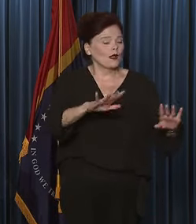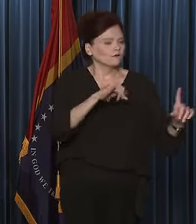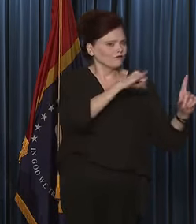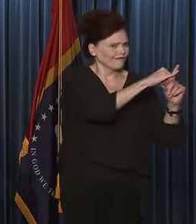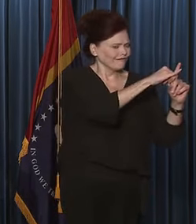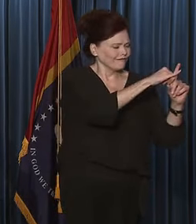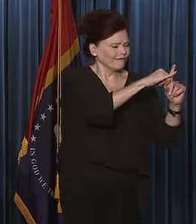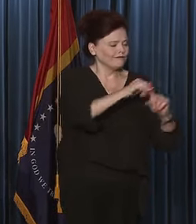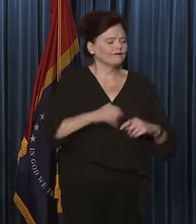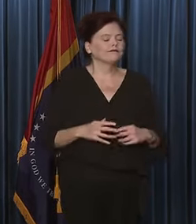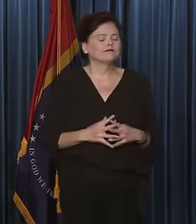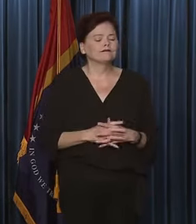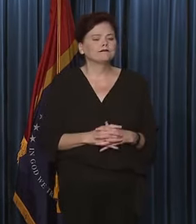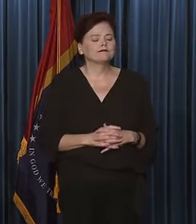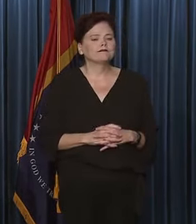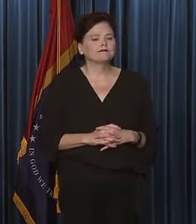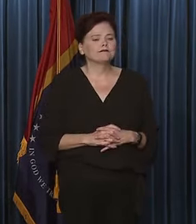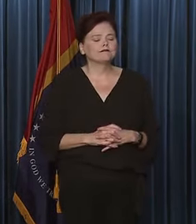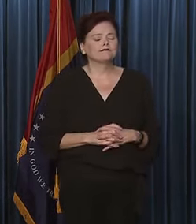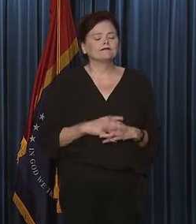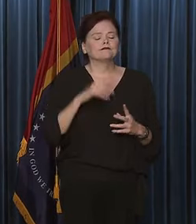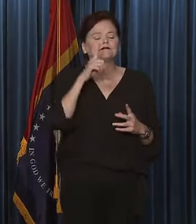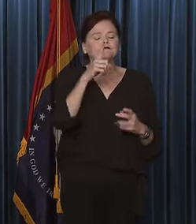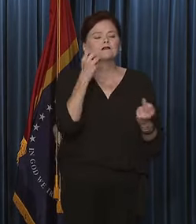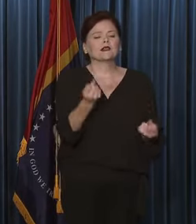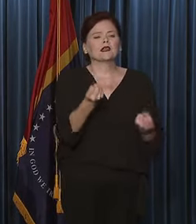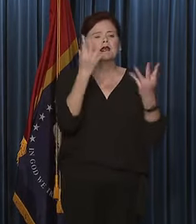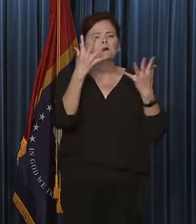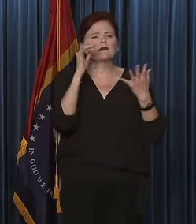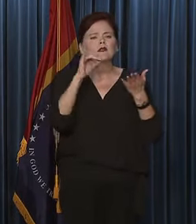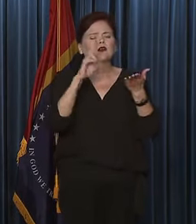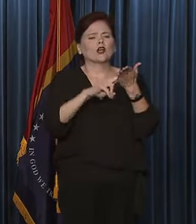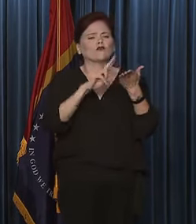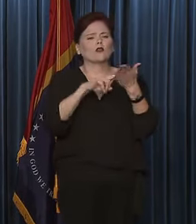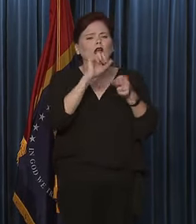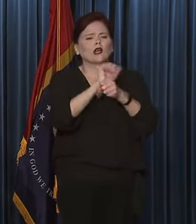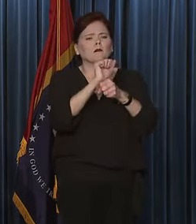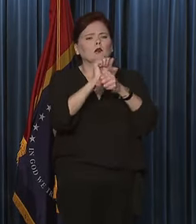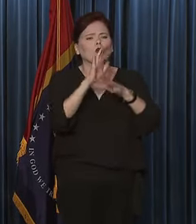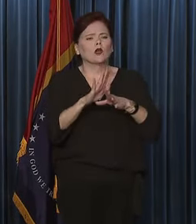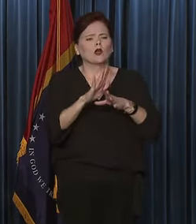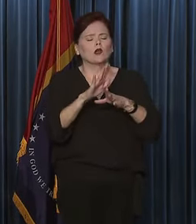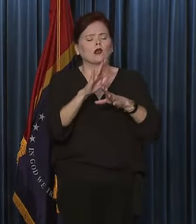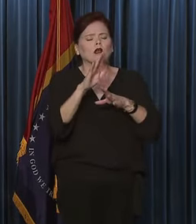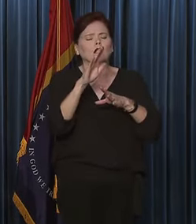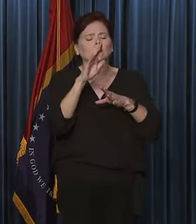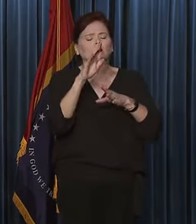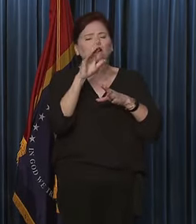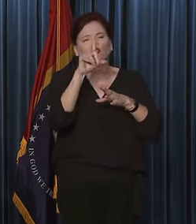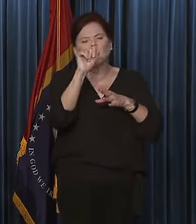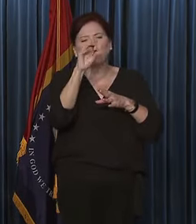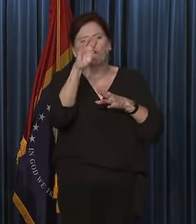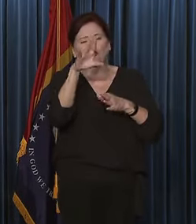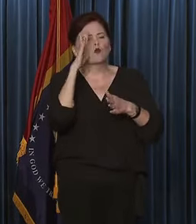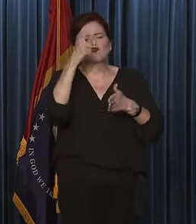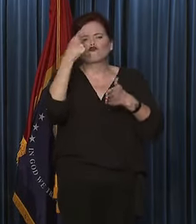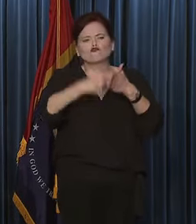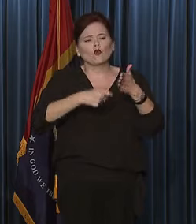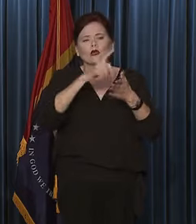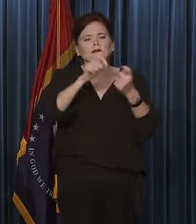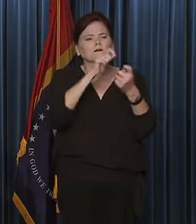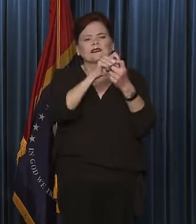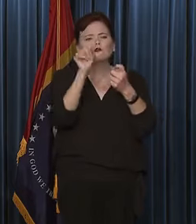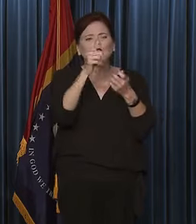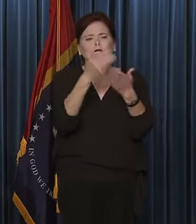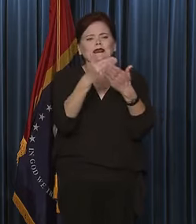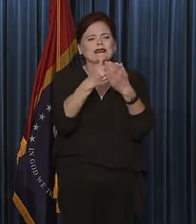come in contact with somebody. Scott. Governor, how much is this contract employee going to, labor going to cost us? And specifically, where's the